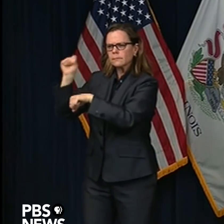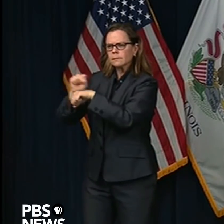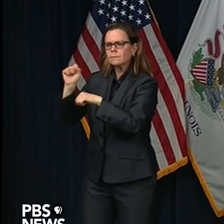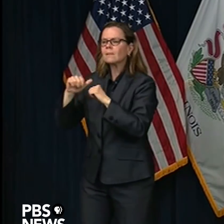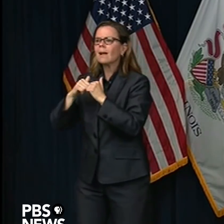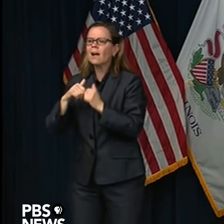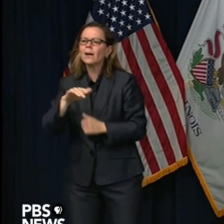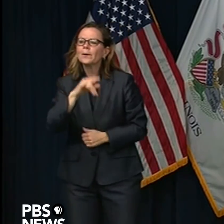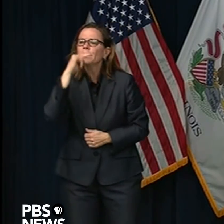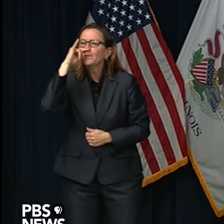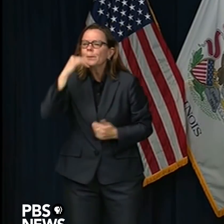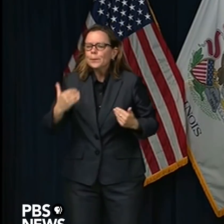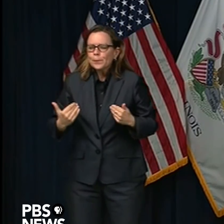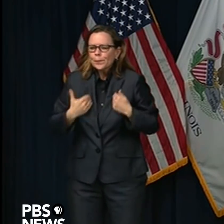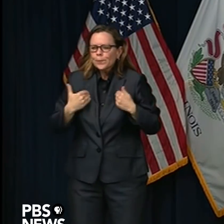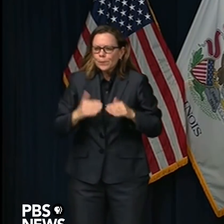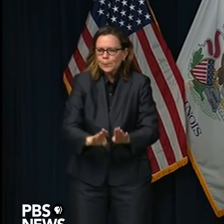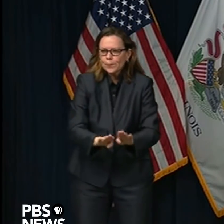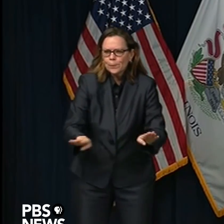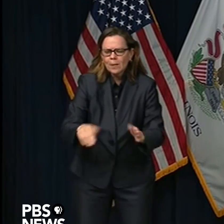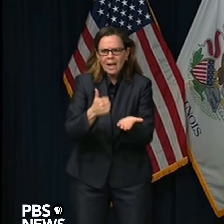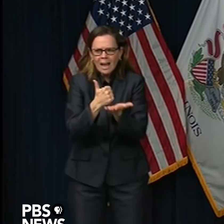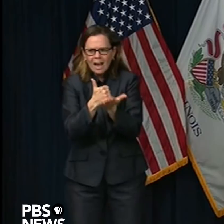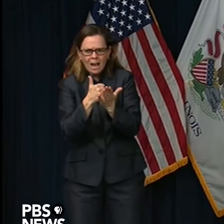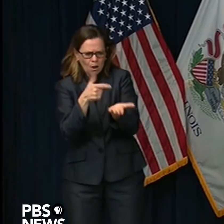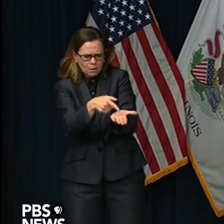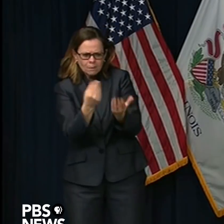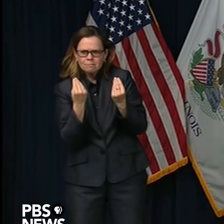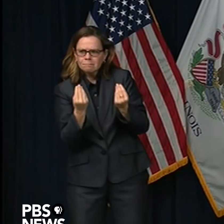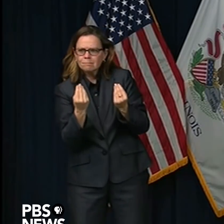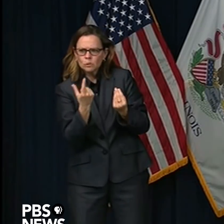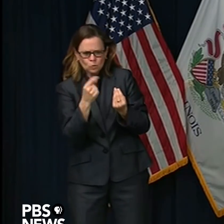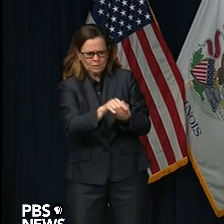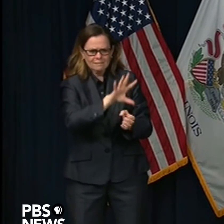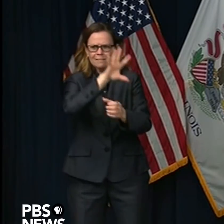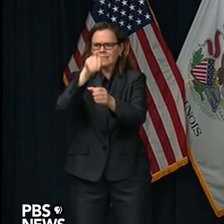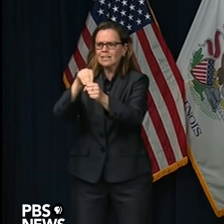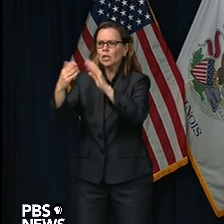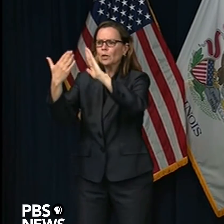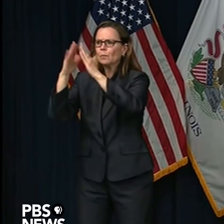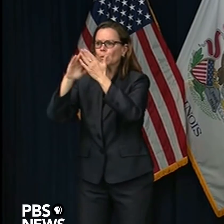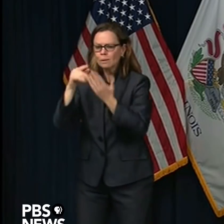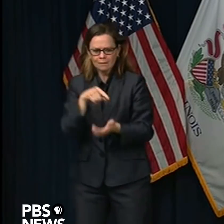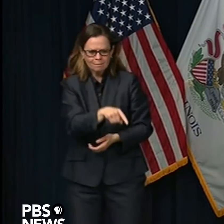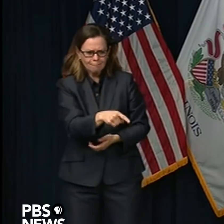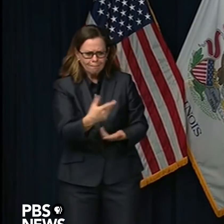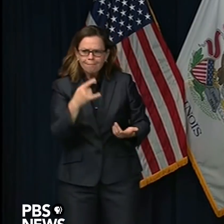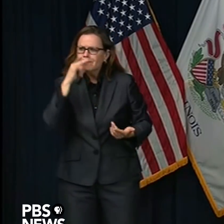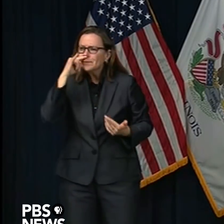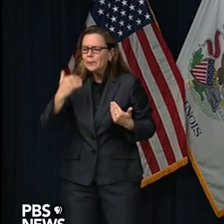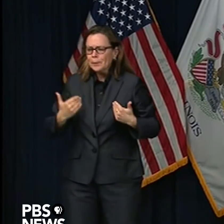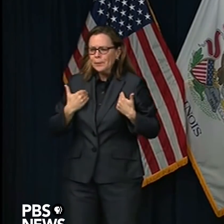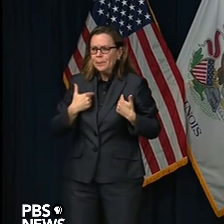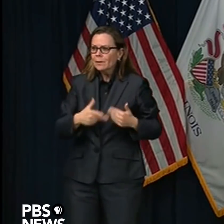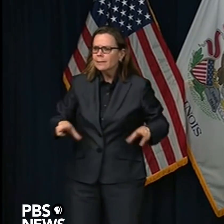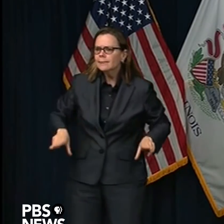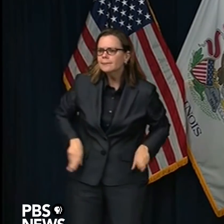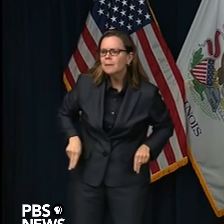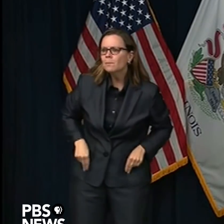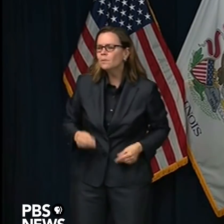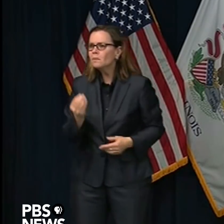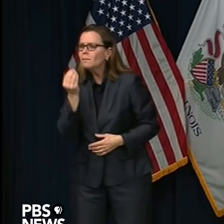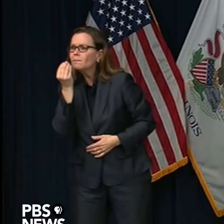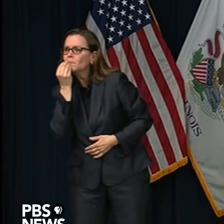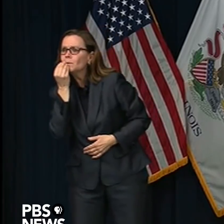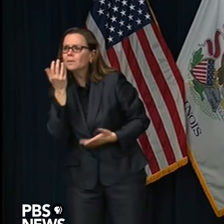in the Illinois Latino community to make sure that they have the diapers and wipes and formula that they need to support the